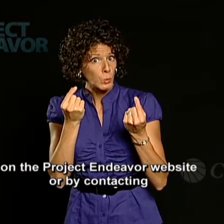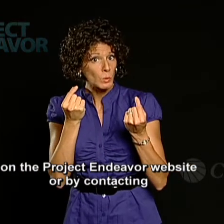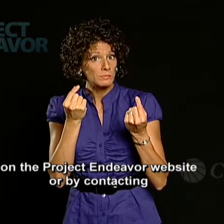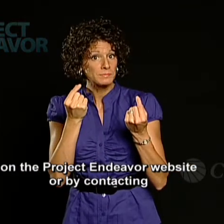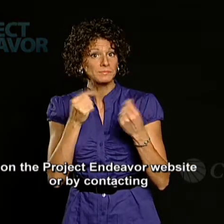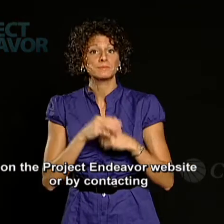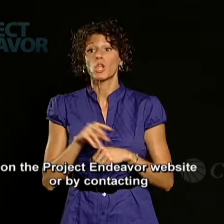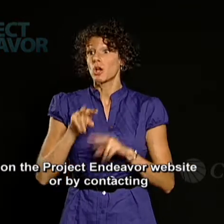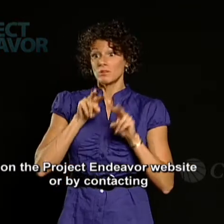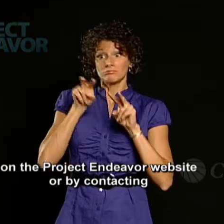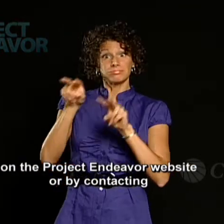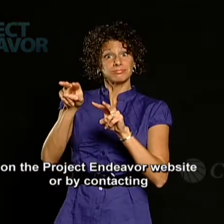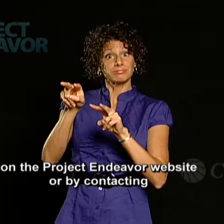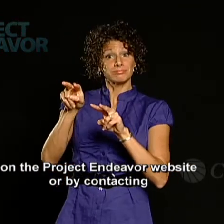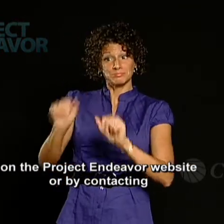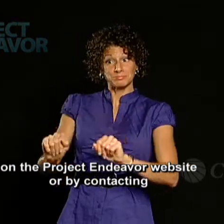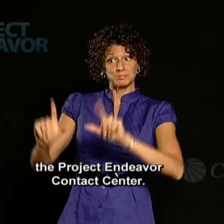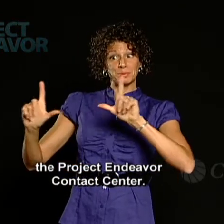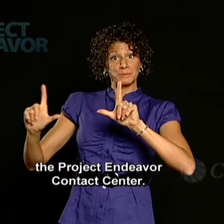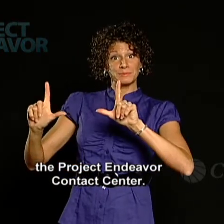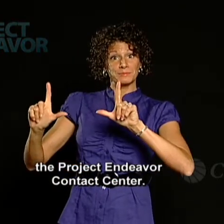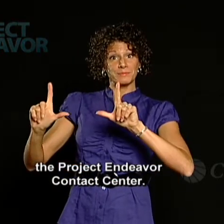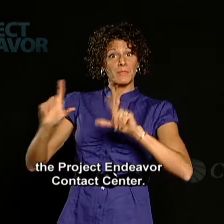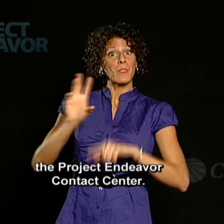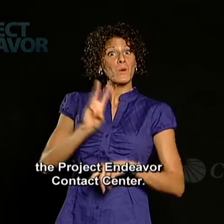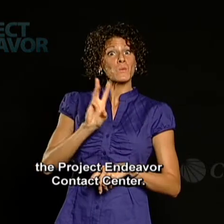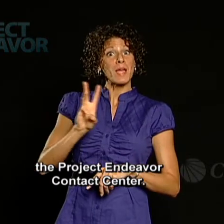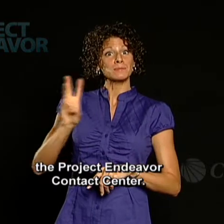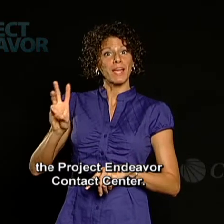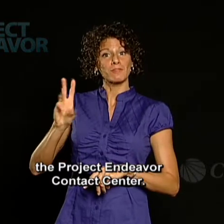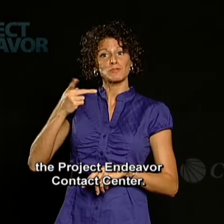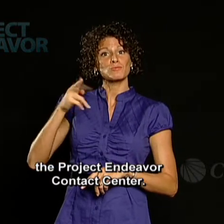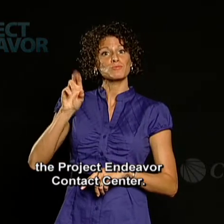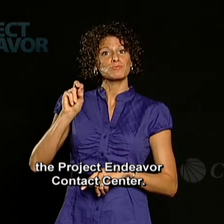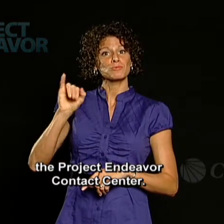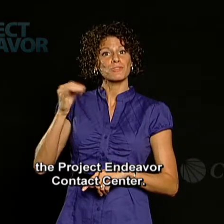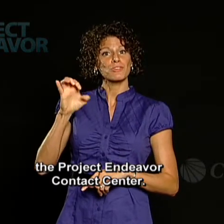website or by contacting the Project Endeavor Contact Center.